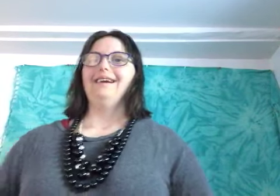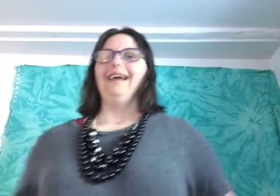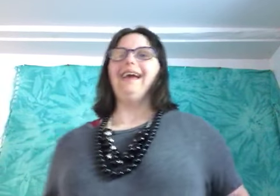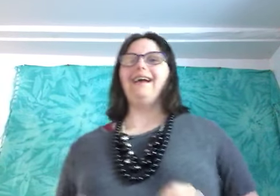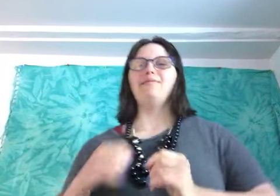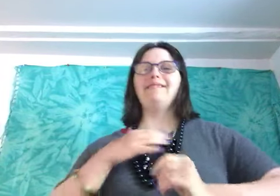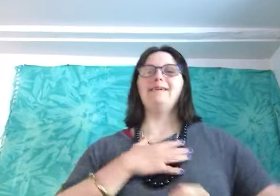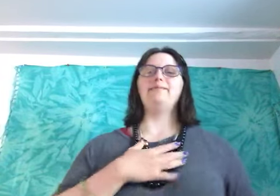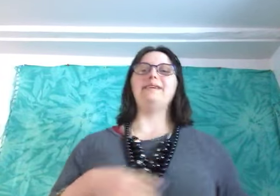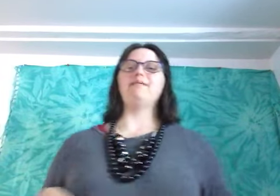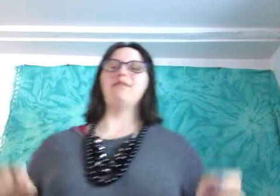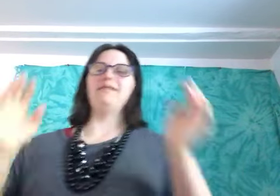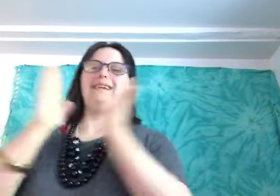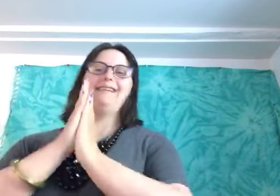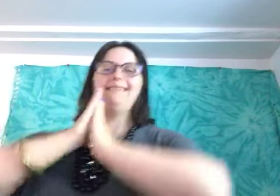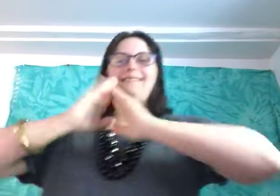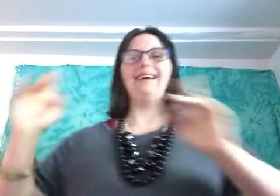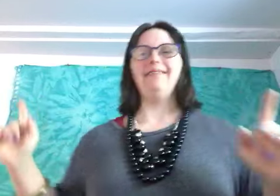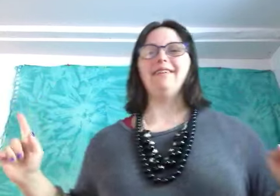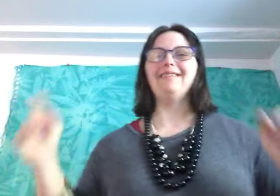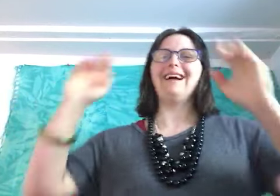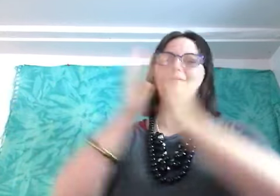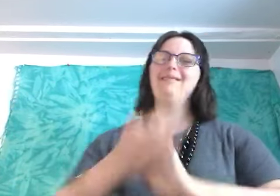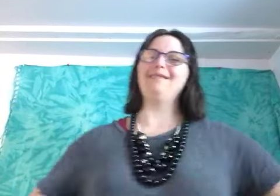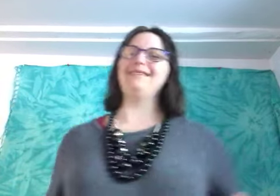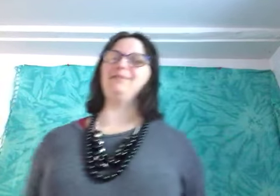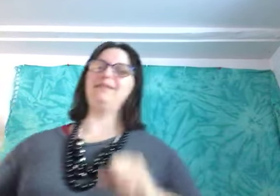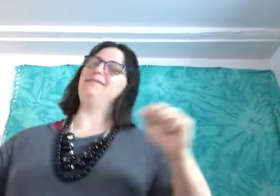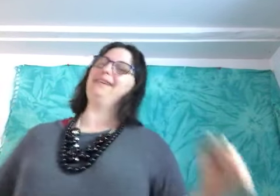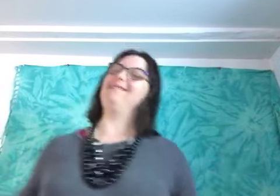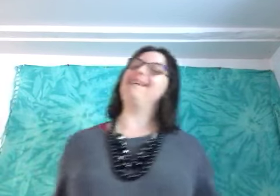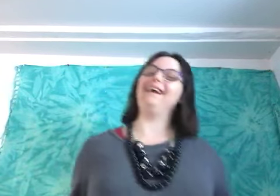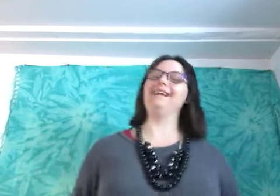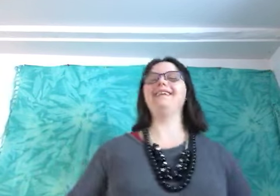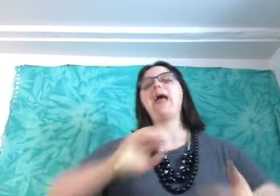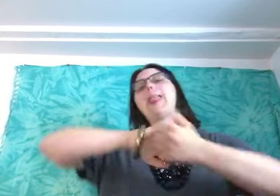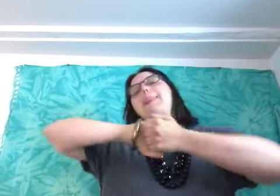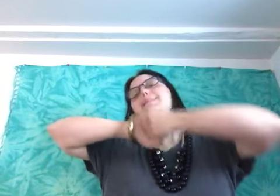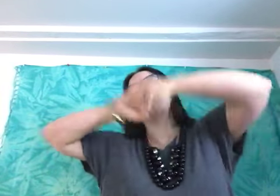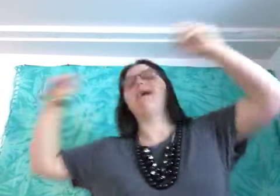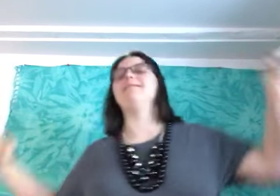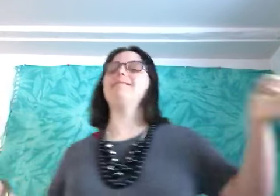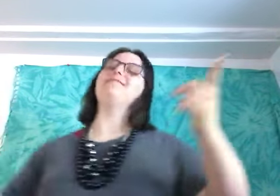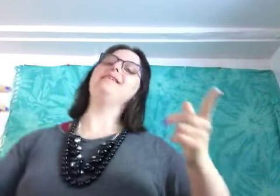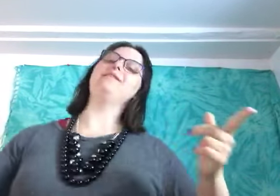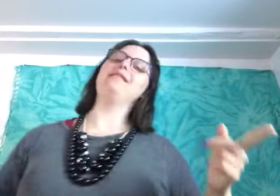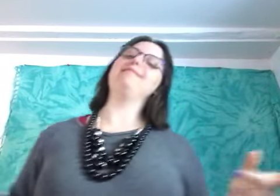hey guys what's up my name is Robin it's nice to have you here I'm so excited about this video and this video is